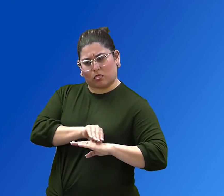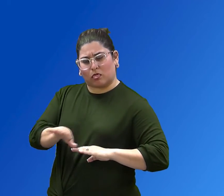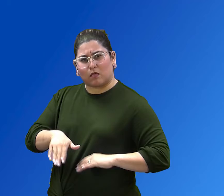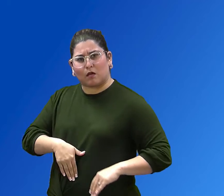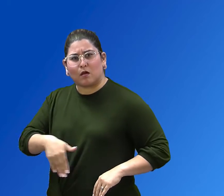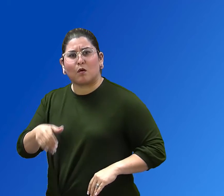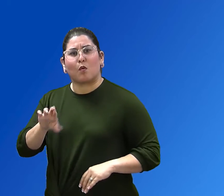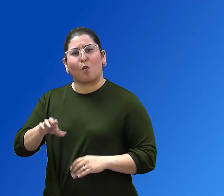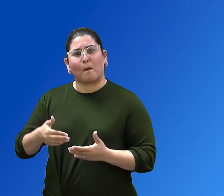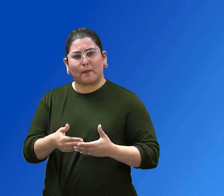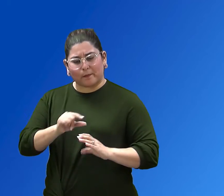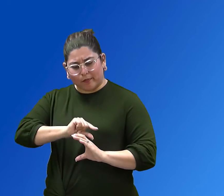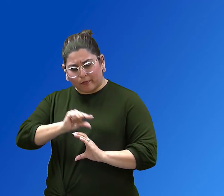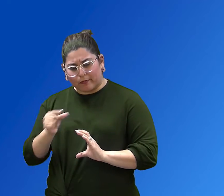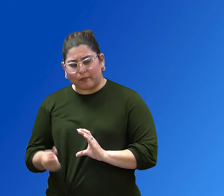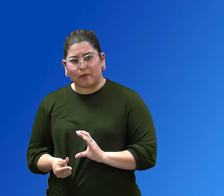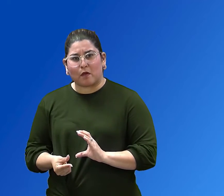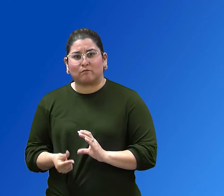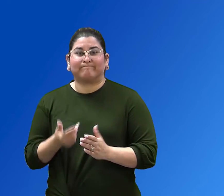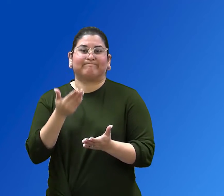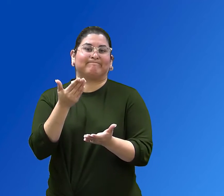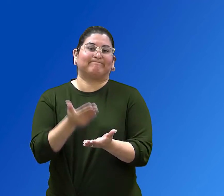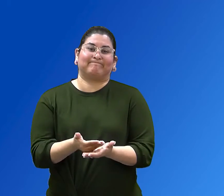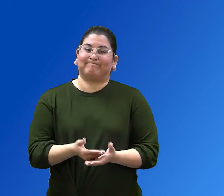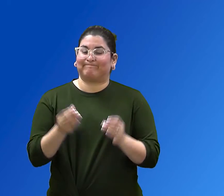including the development of the placenta.